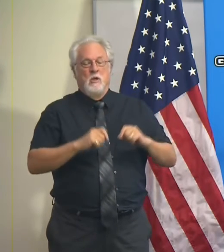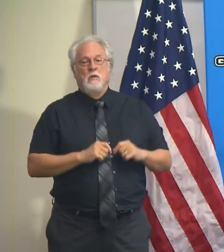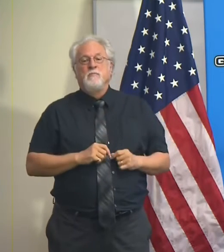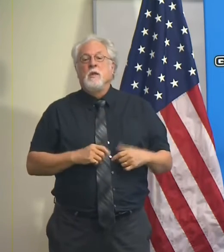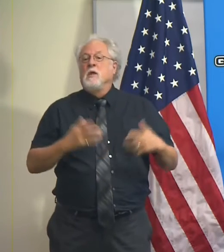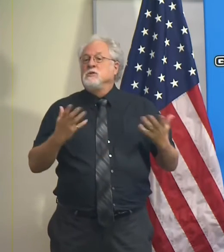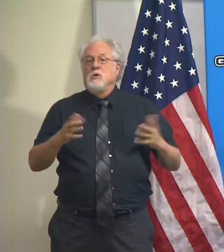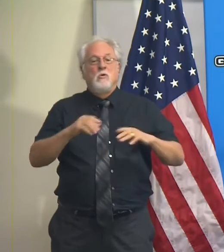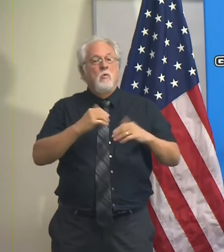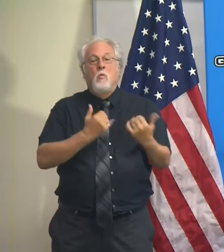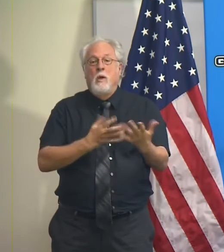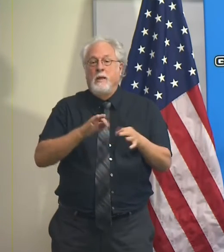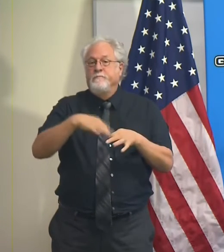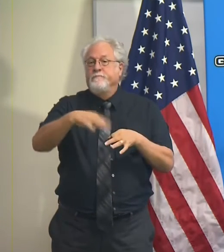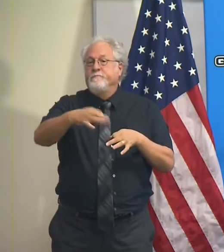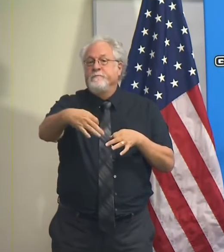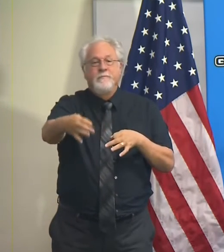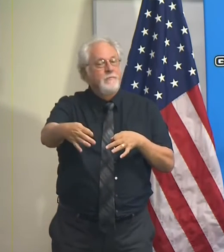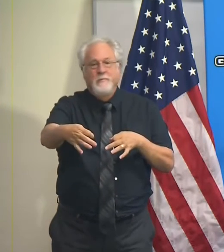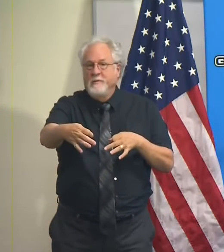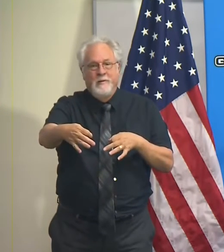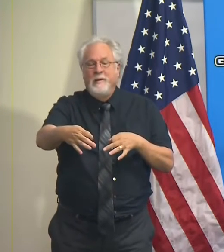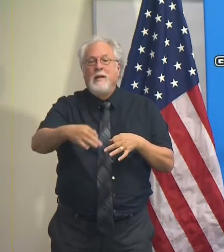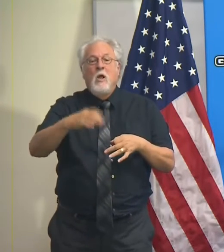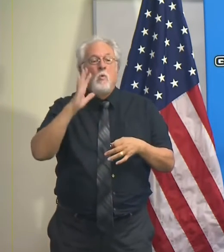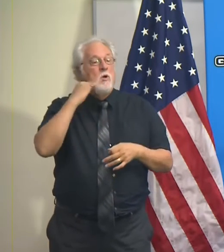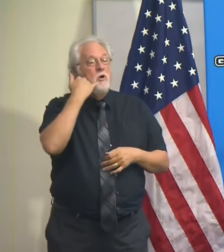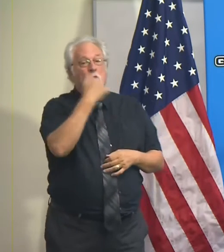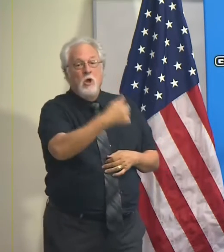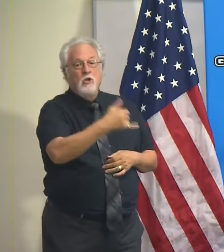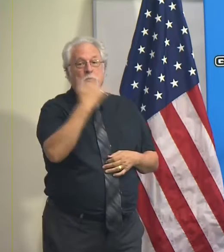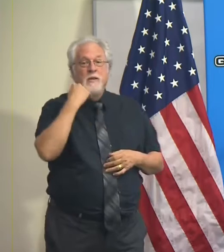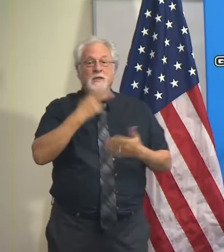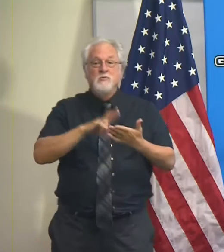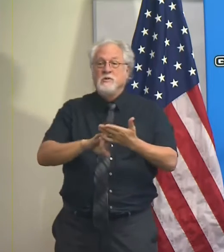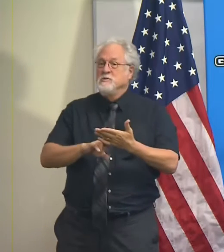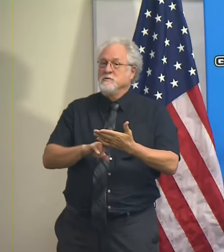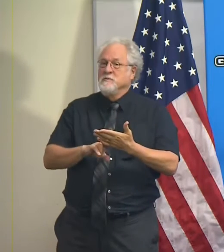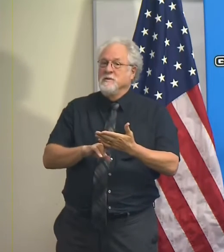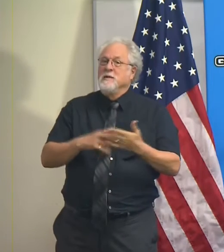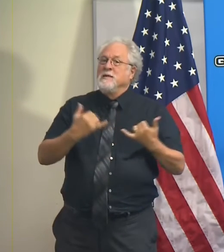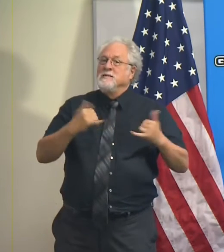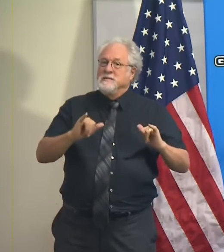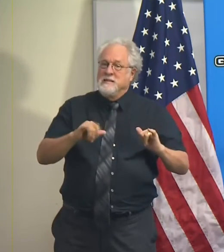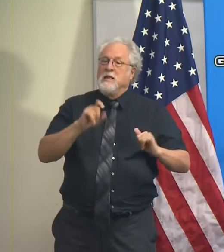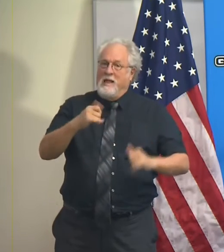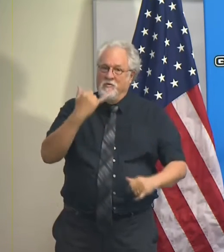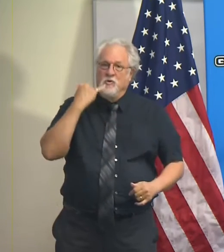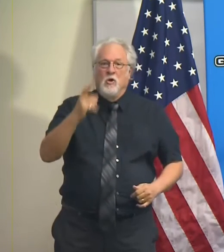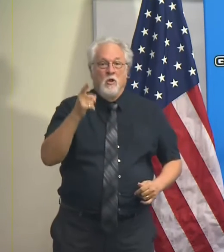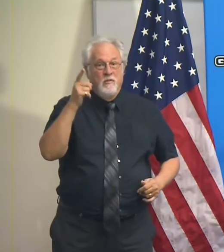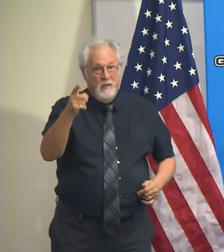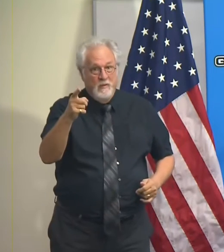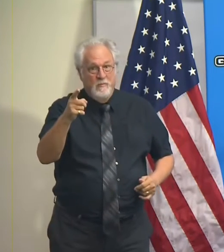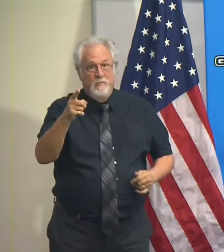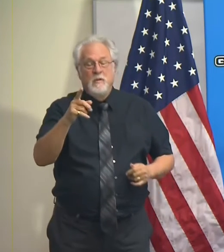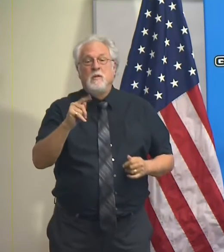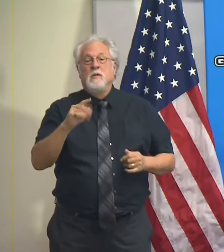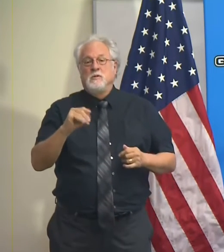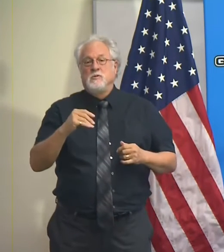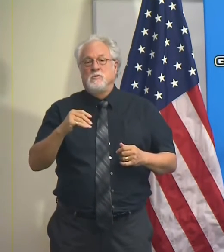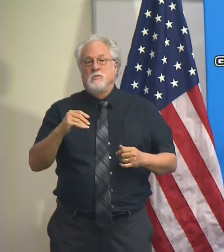So don't wait thinking that they're going to call you because you registered. You still have to call in order to